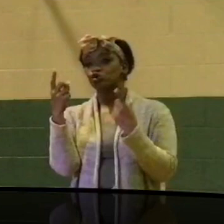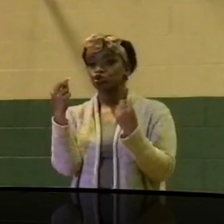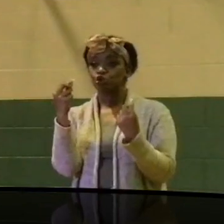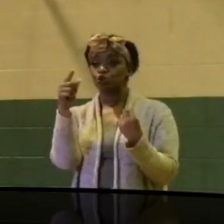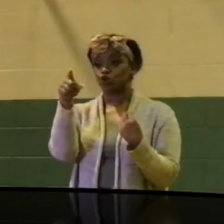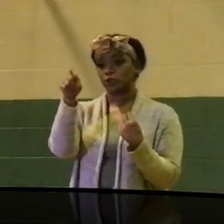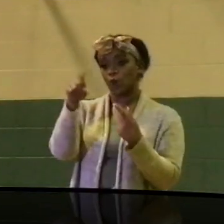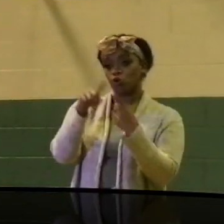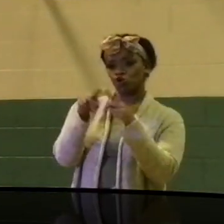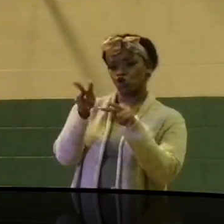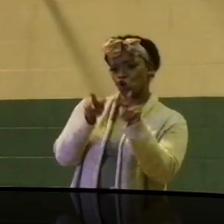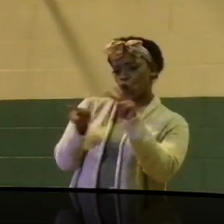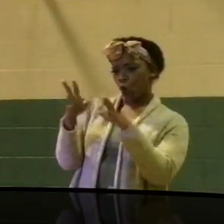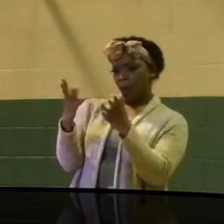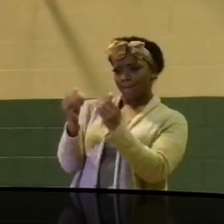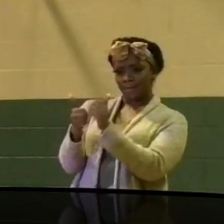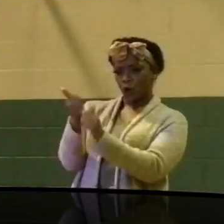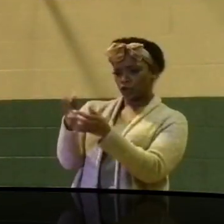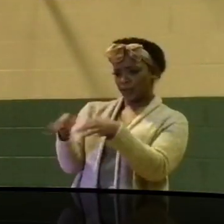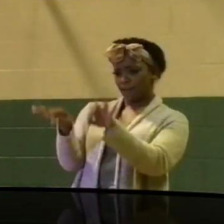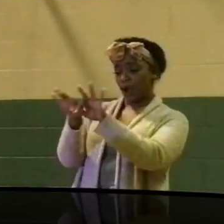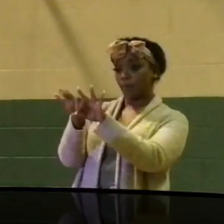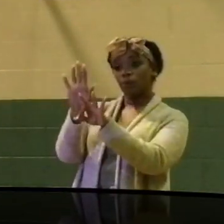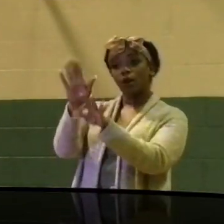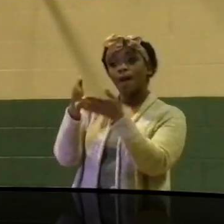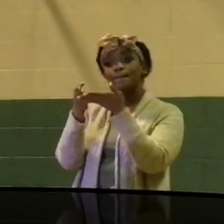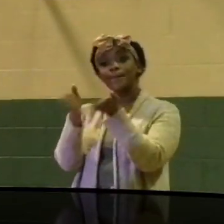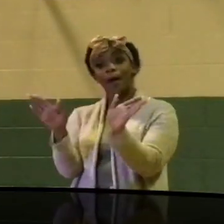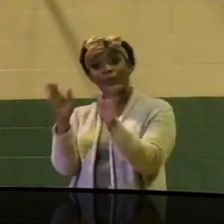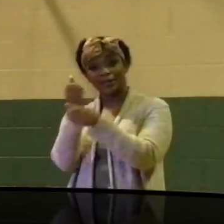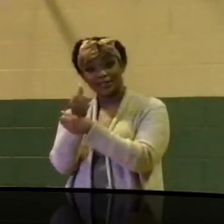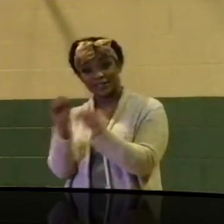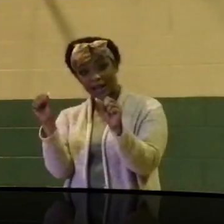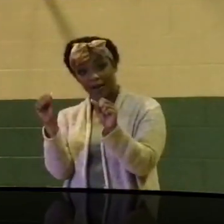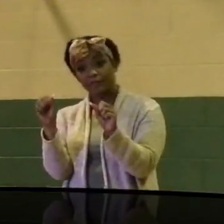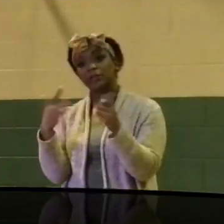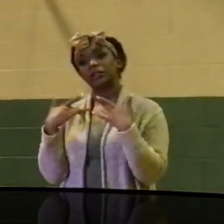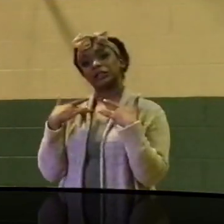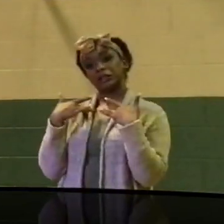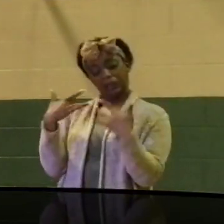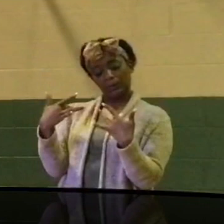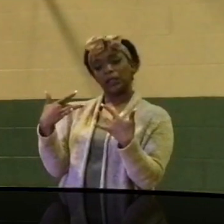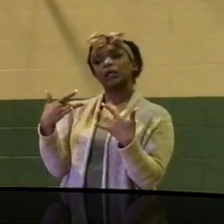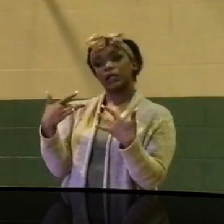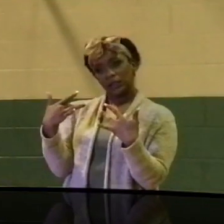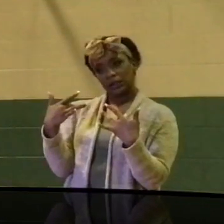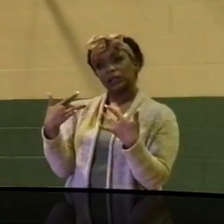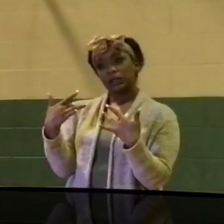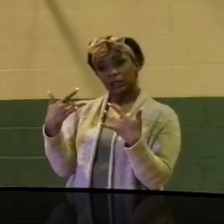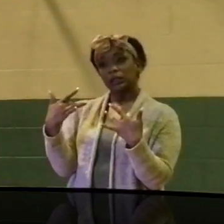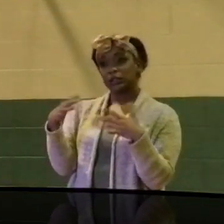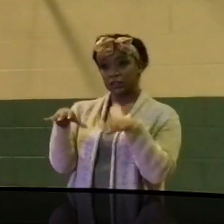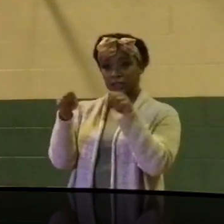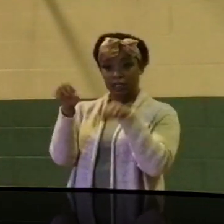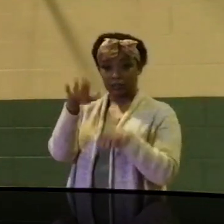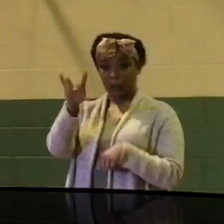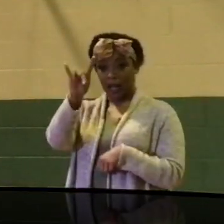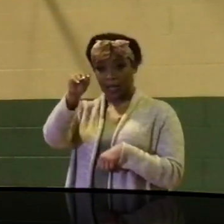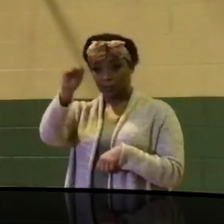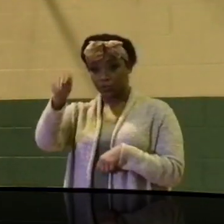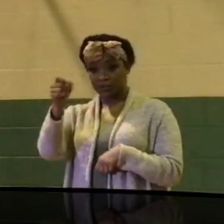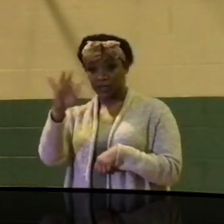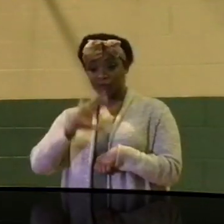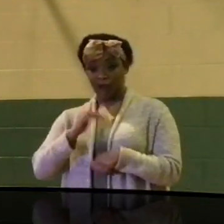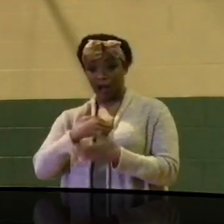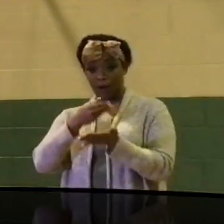to look at priorities. Public safety usually accommodates for just over 80% of our budget because